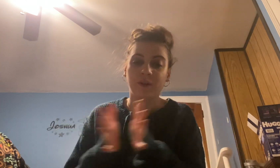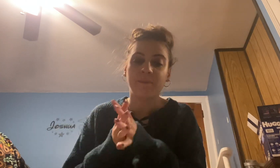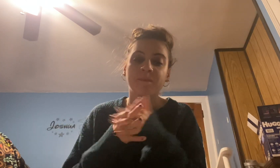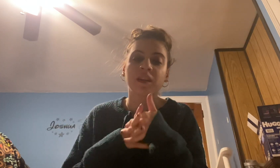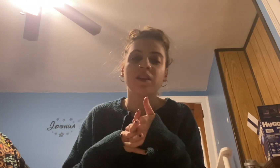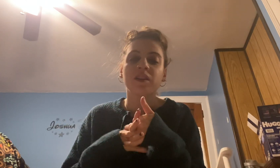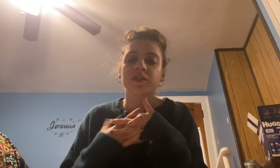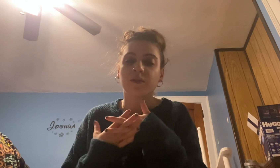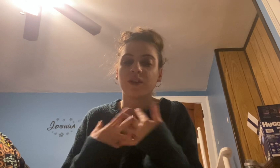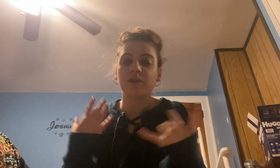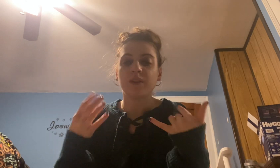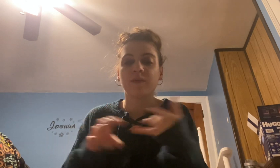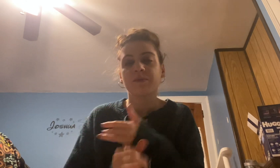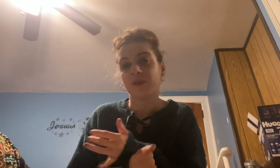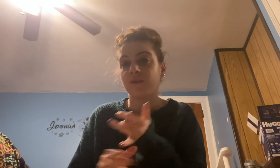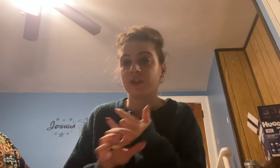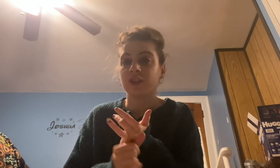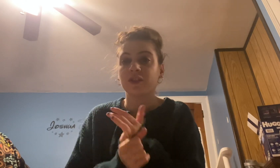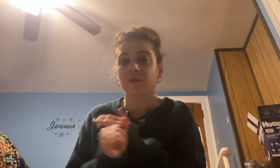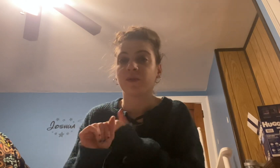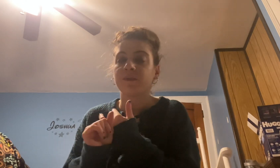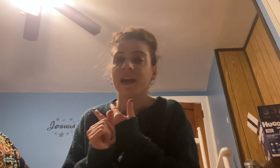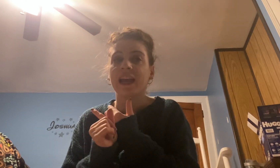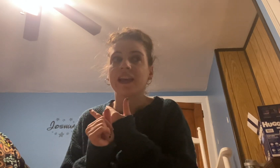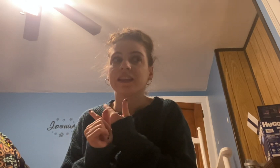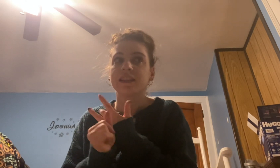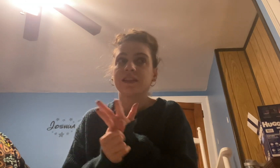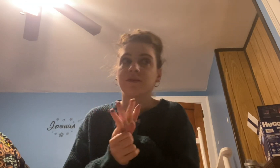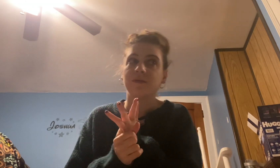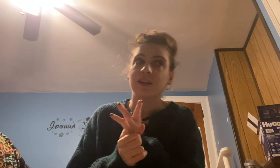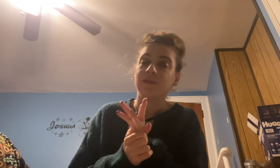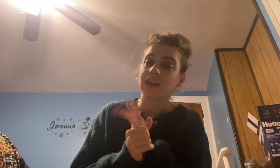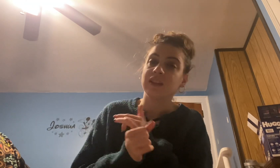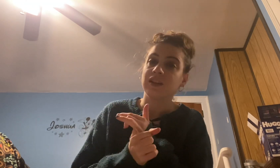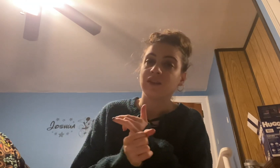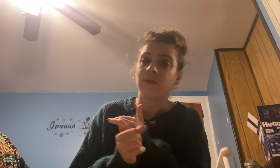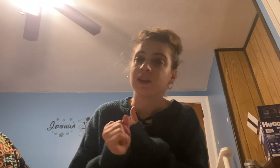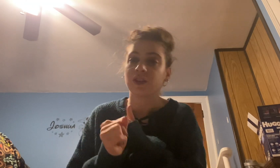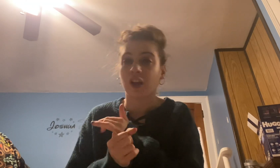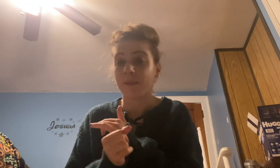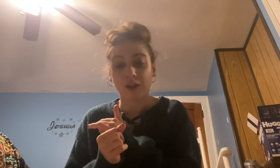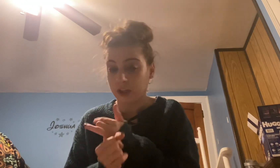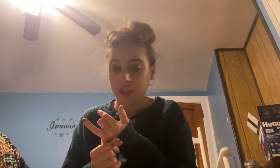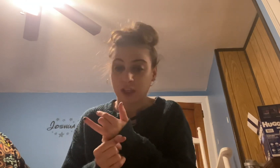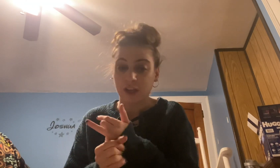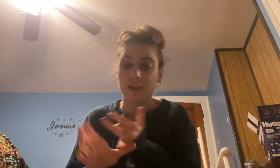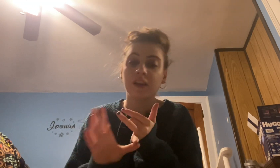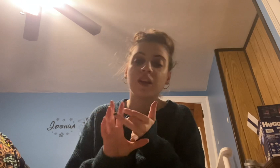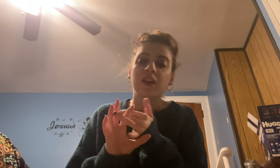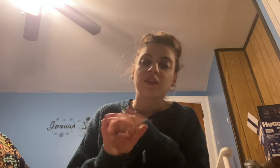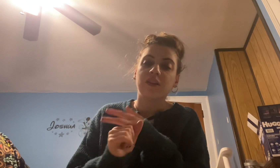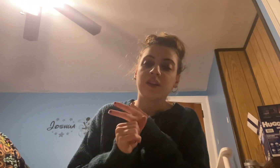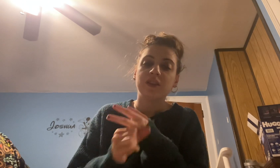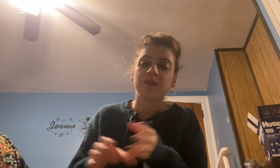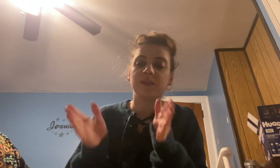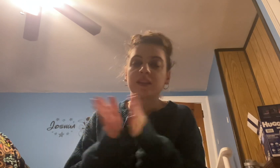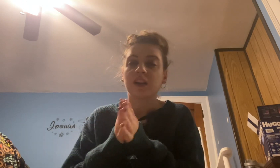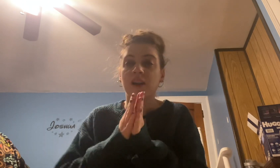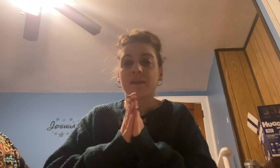it. So 31 was Poor Unfortunate Souls by Serena Valentino, which is all about Ursula. 32 is Scarred by